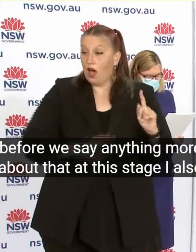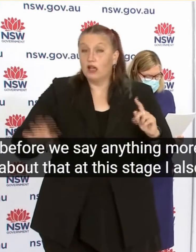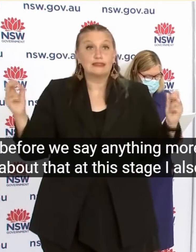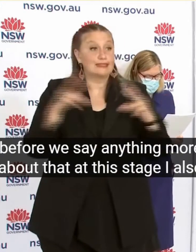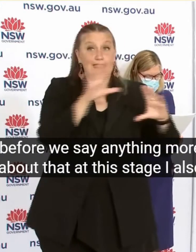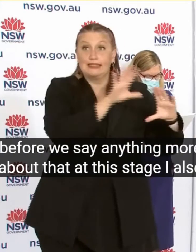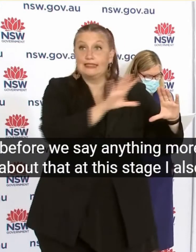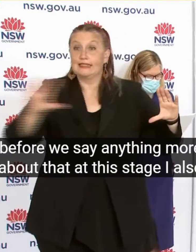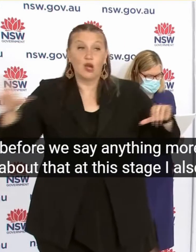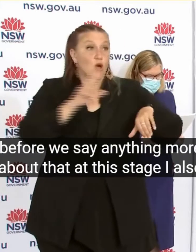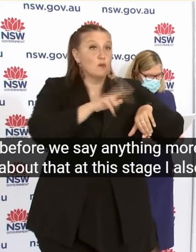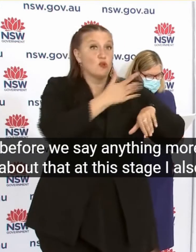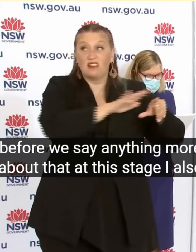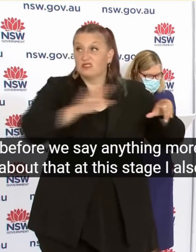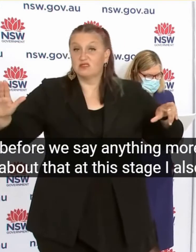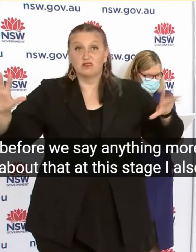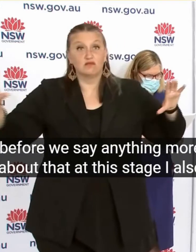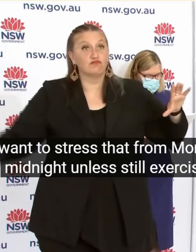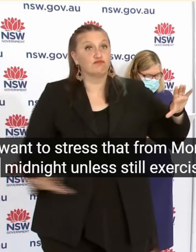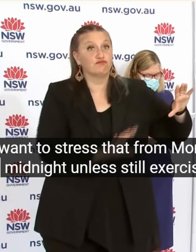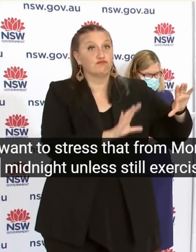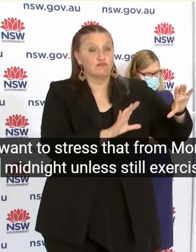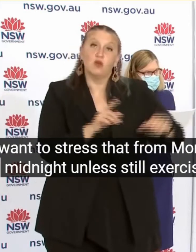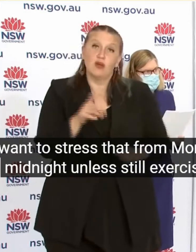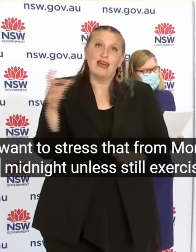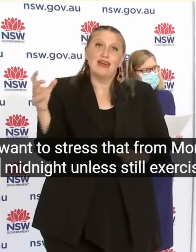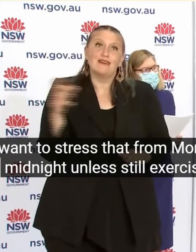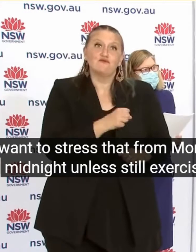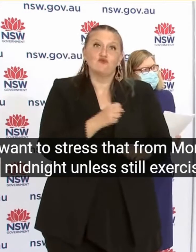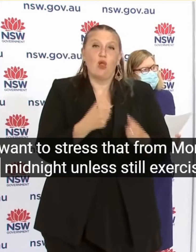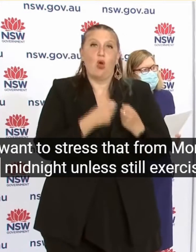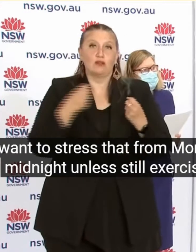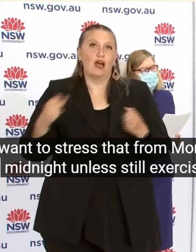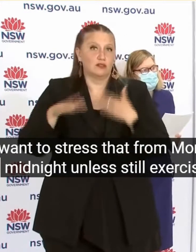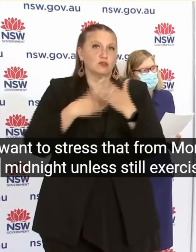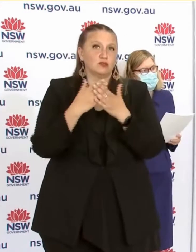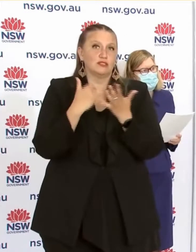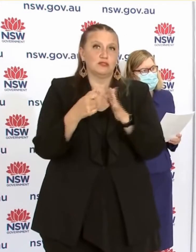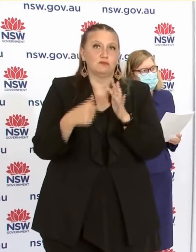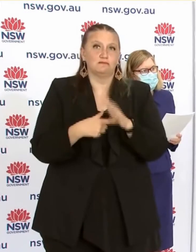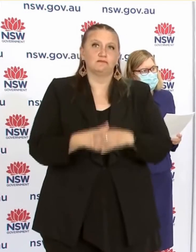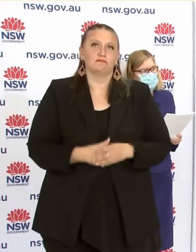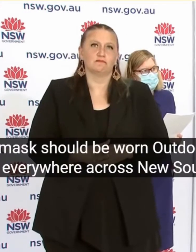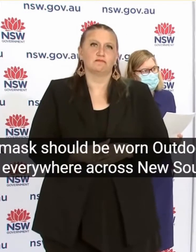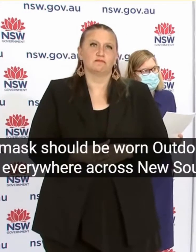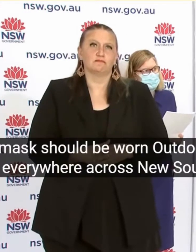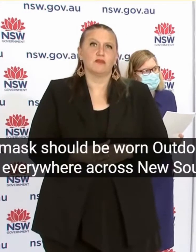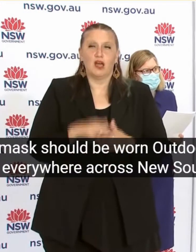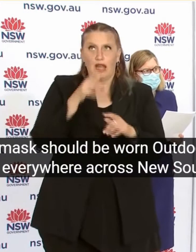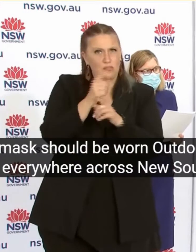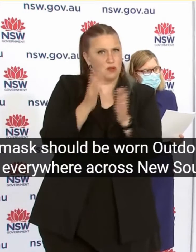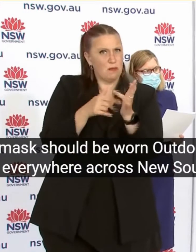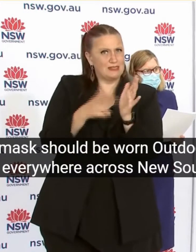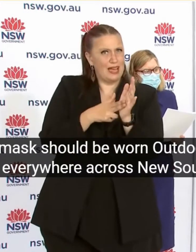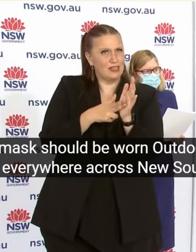that from Monday midnight Unless you're exercising Masks should be worn outdoors everywhere across New South Wales